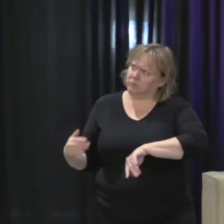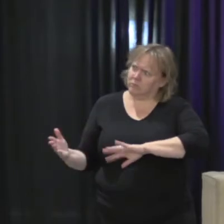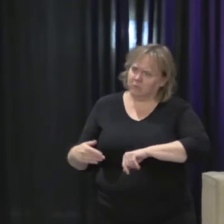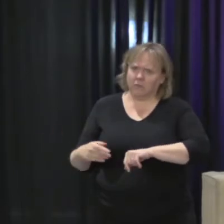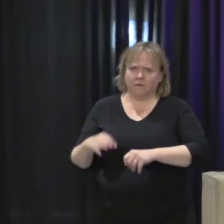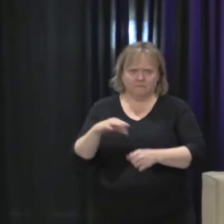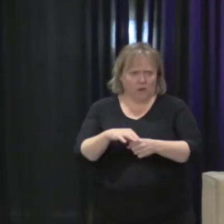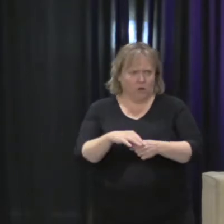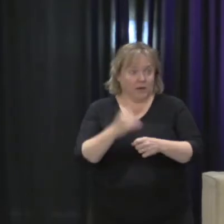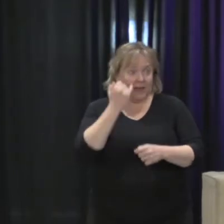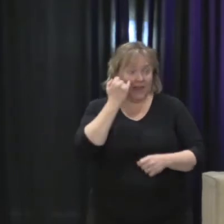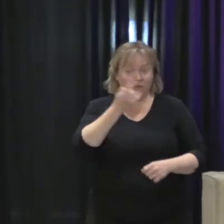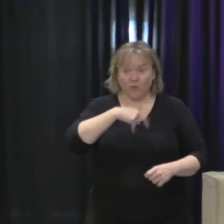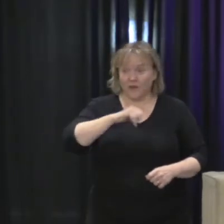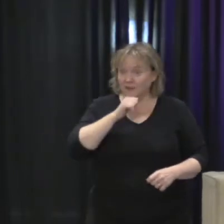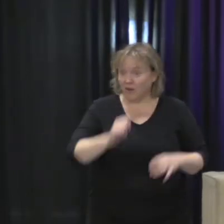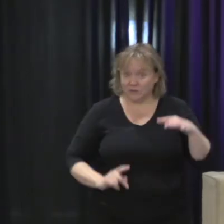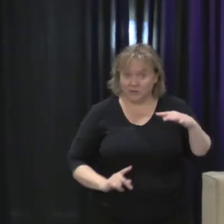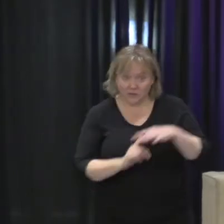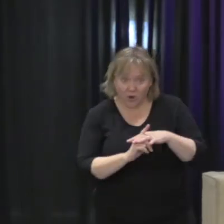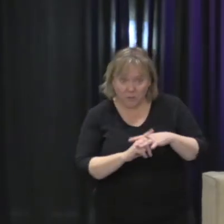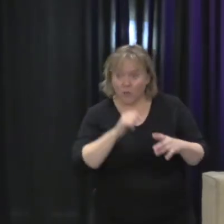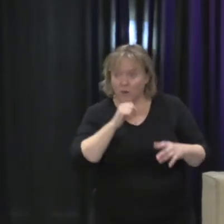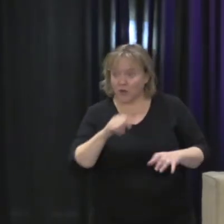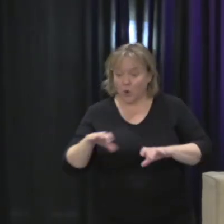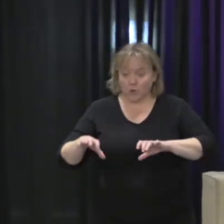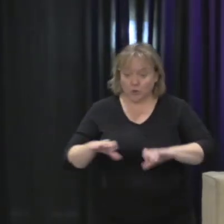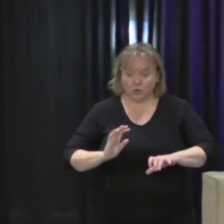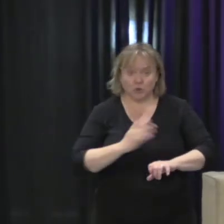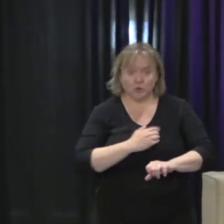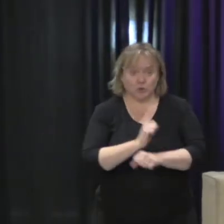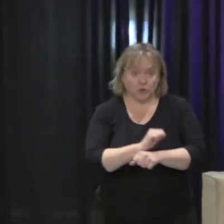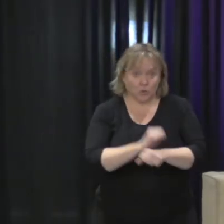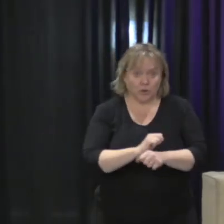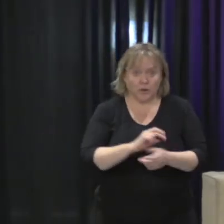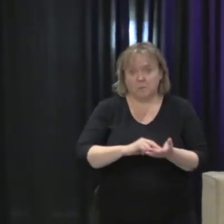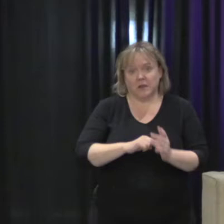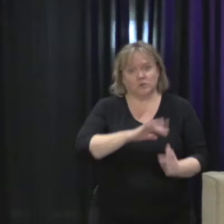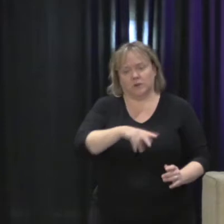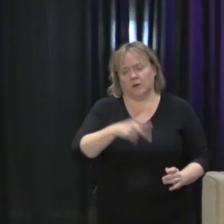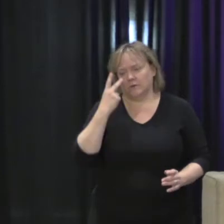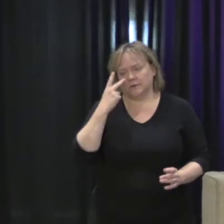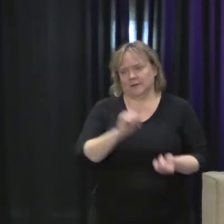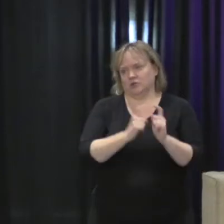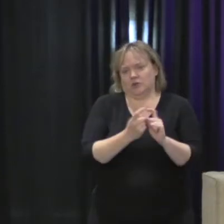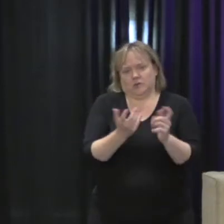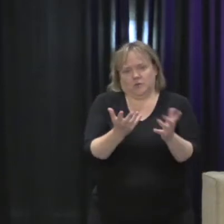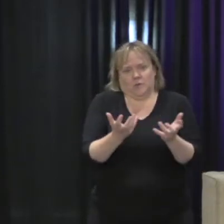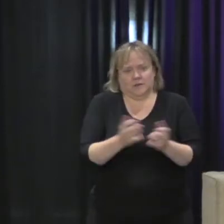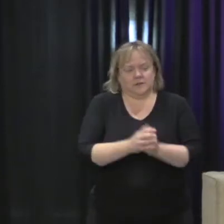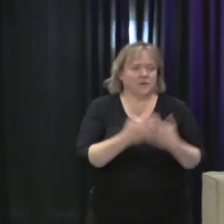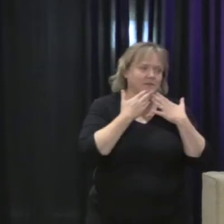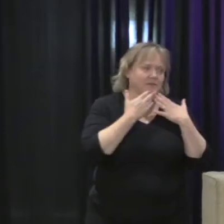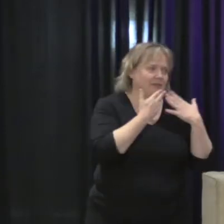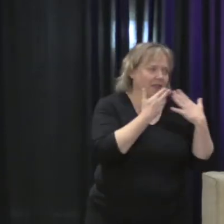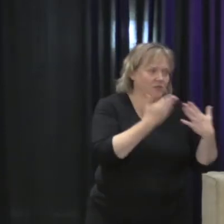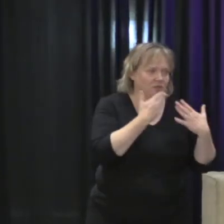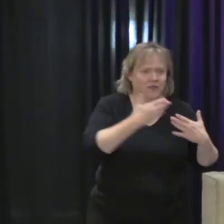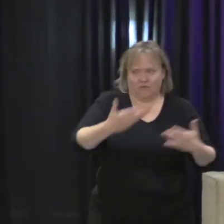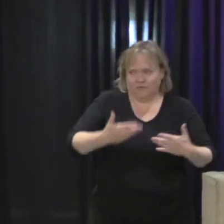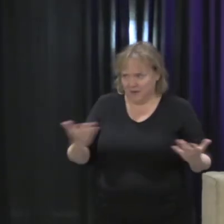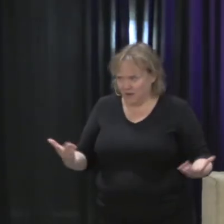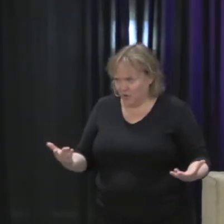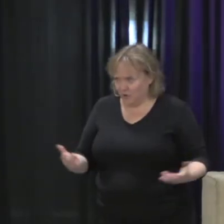don't show up and we don't stand up, we'll never create the change that we seek. So thank you so much. Thank you for having me.